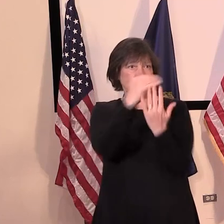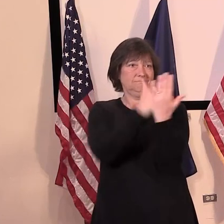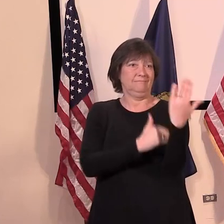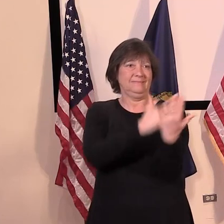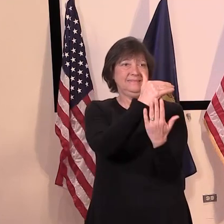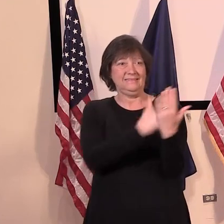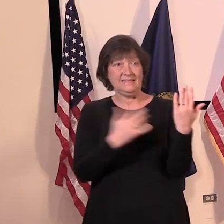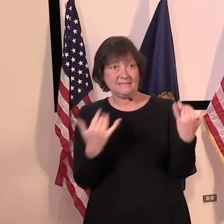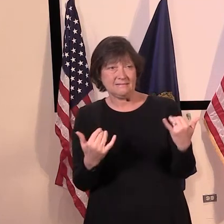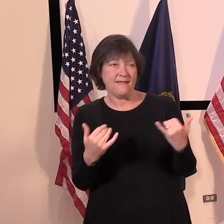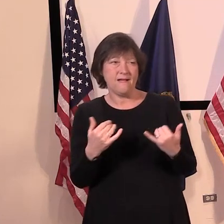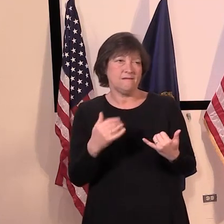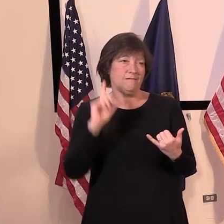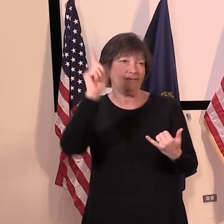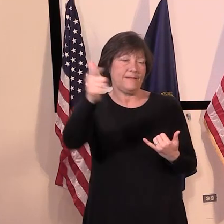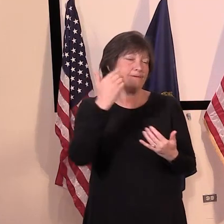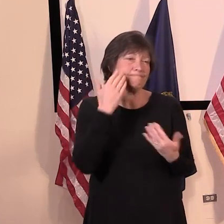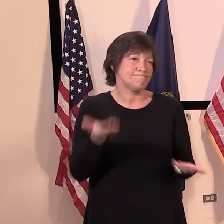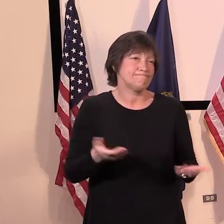list at this point.